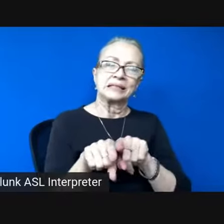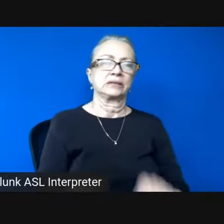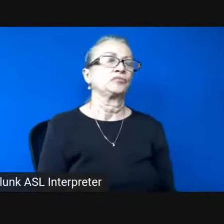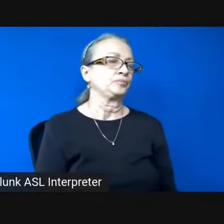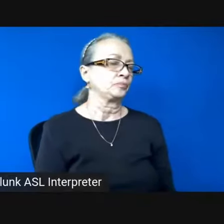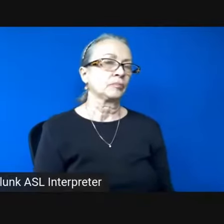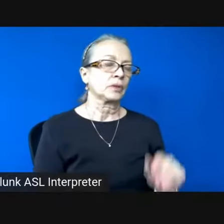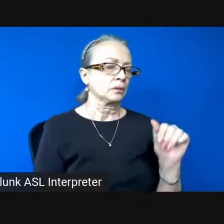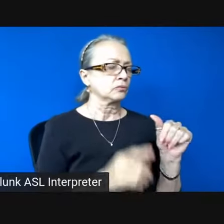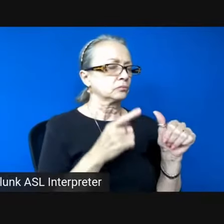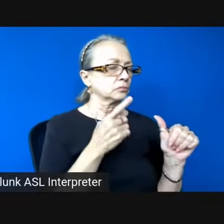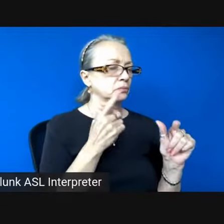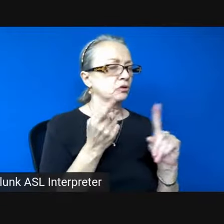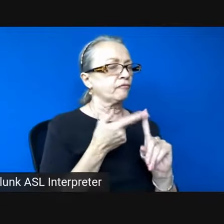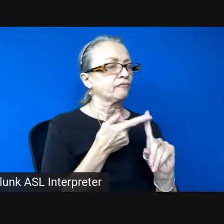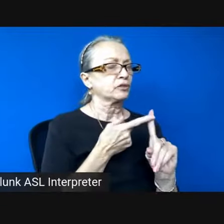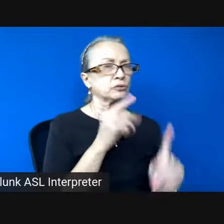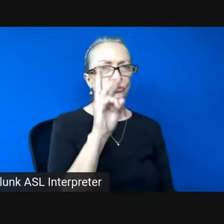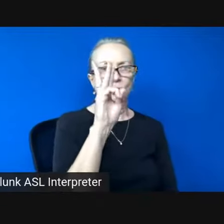Black the wound.